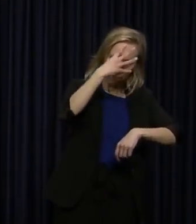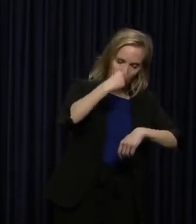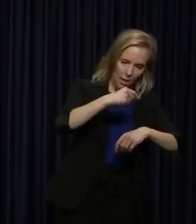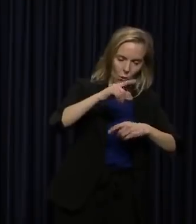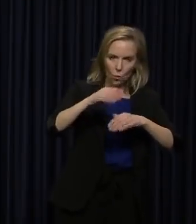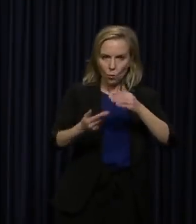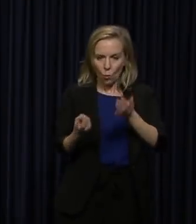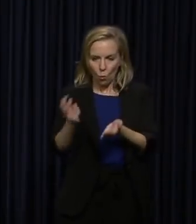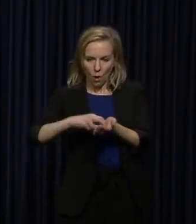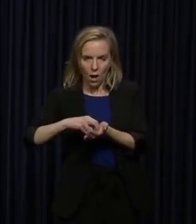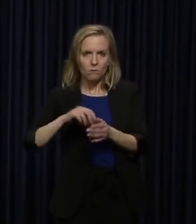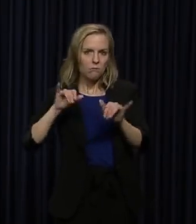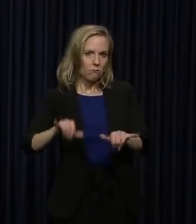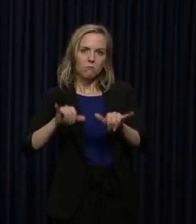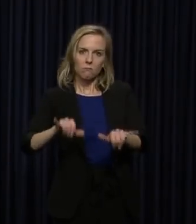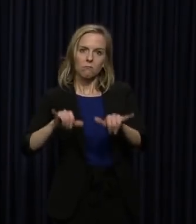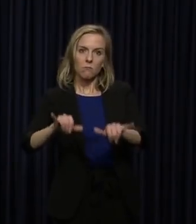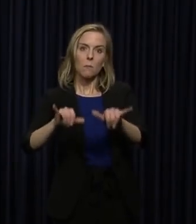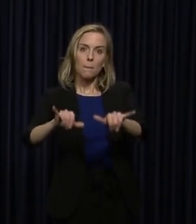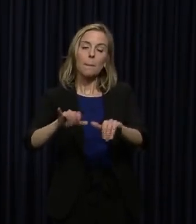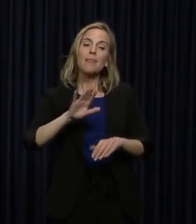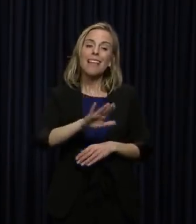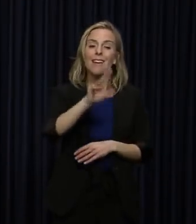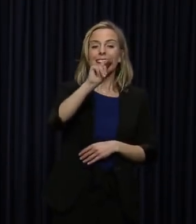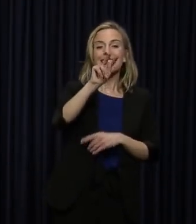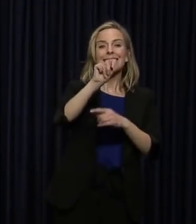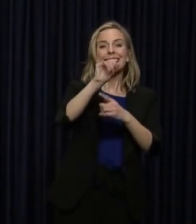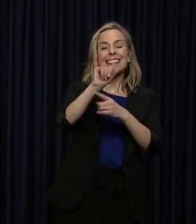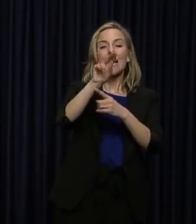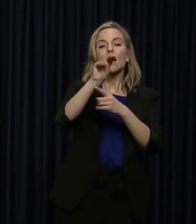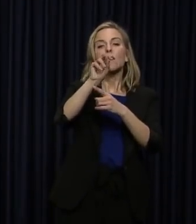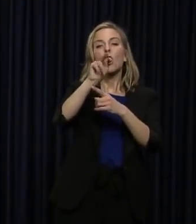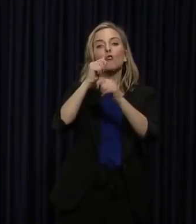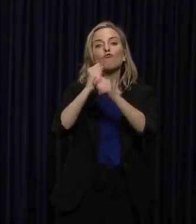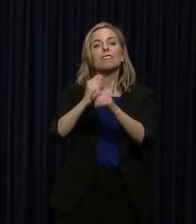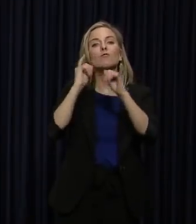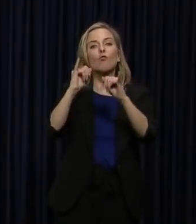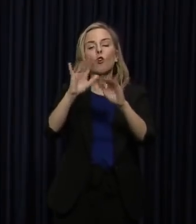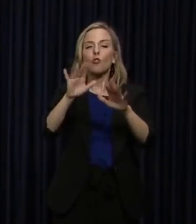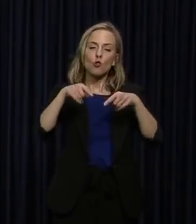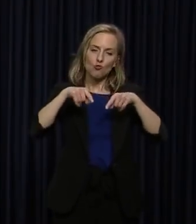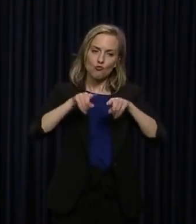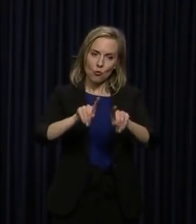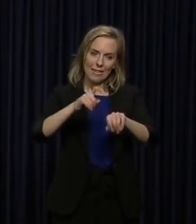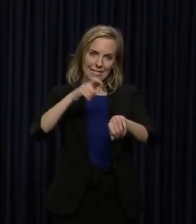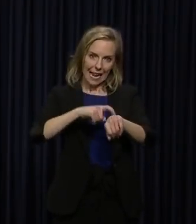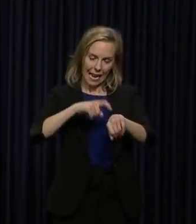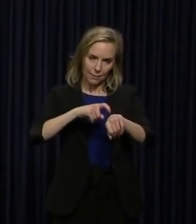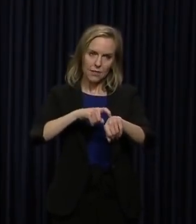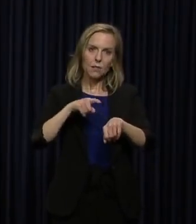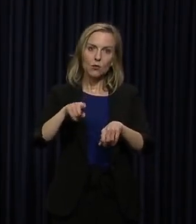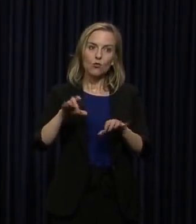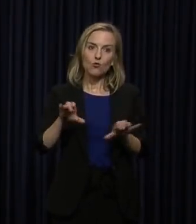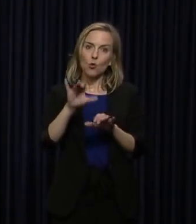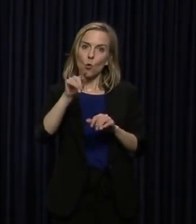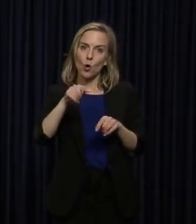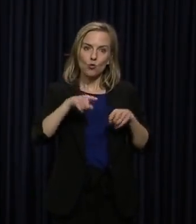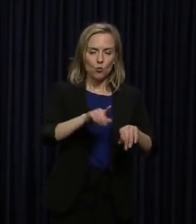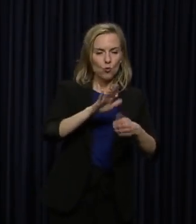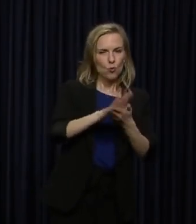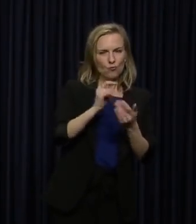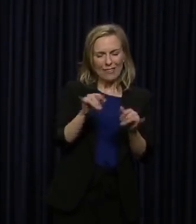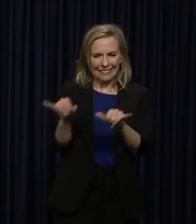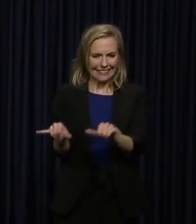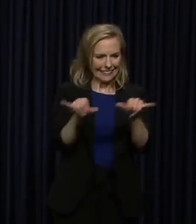-up time. If there is nontraditional instruction your kids are doing, schedule it during times when they would otherwise be doing it in